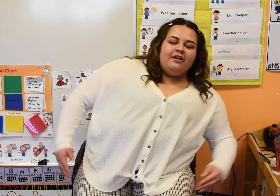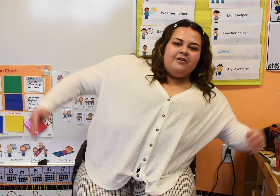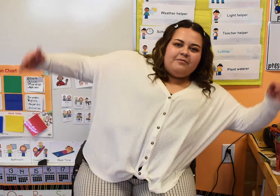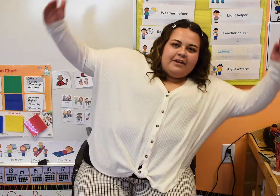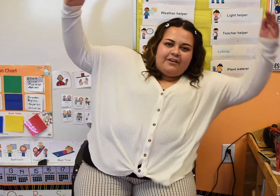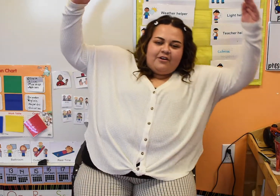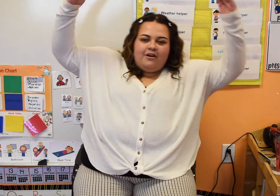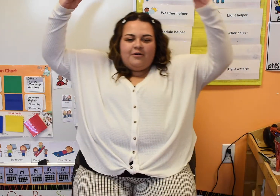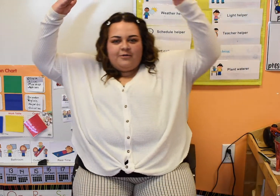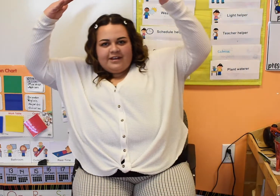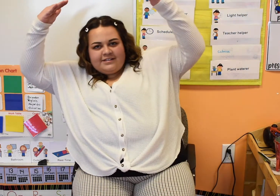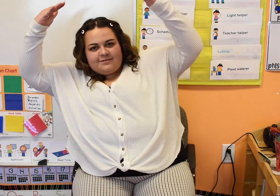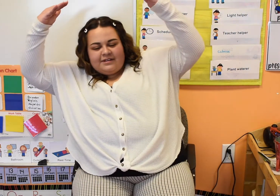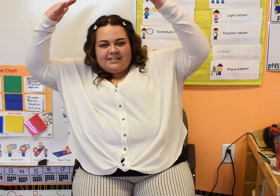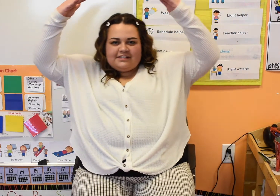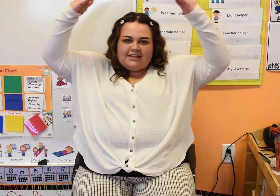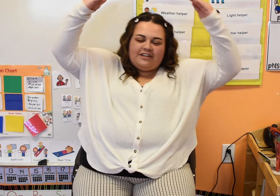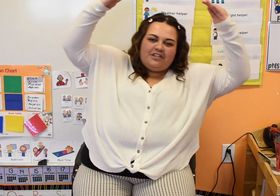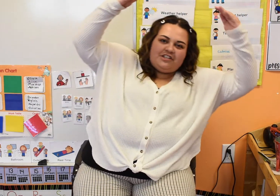May there always be sunshine